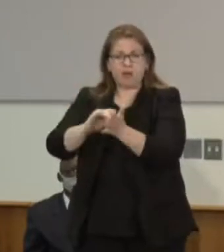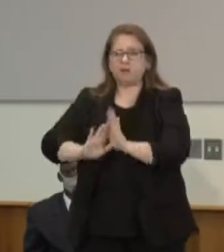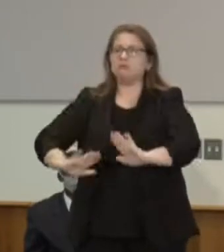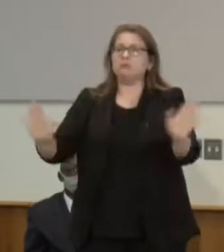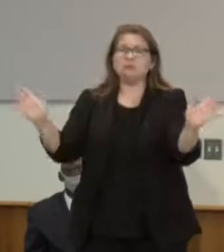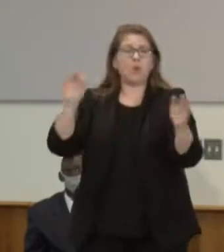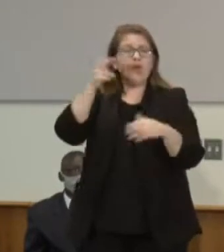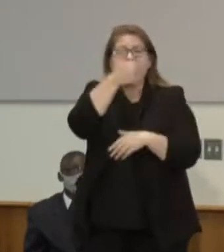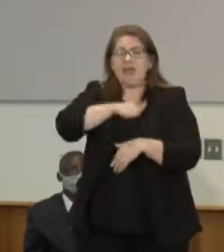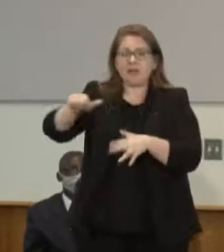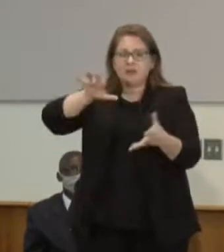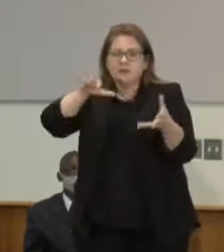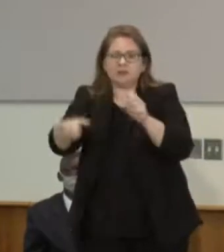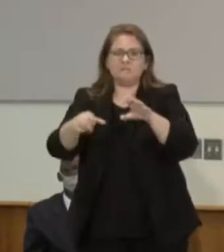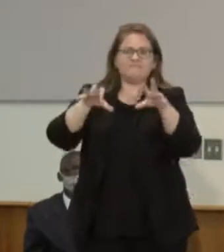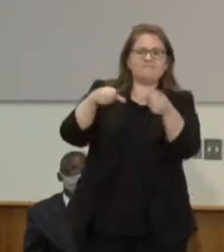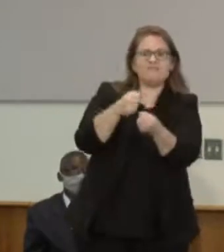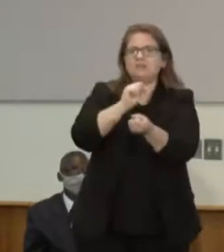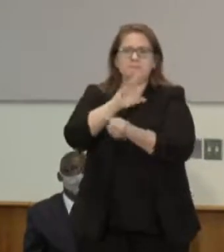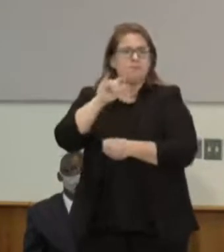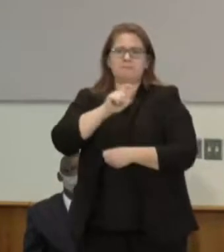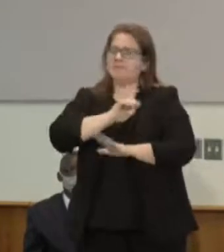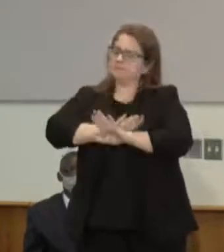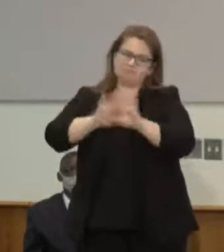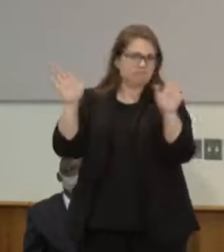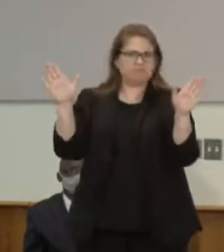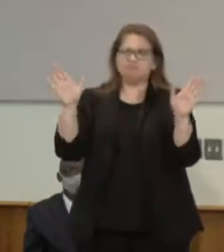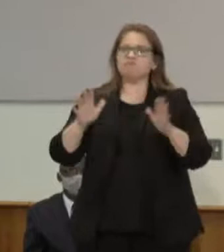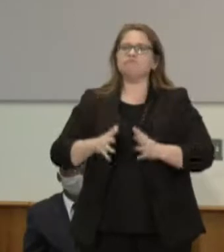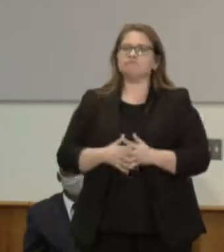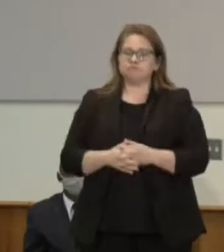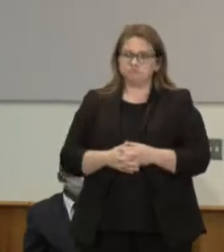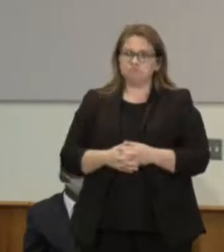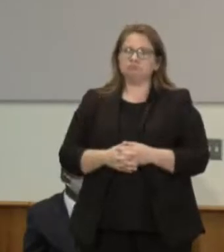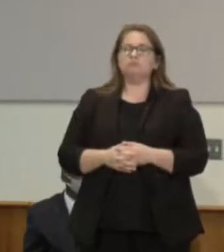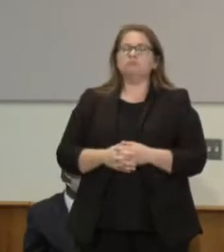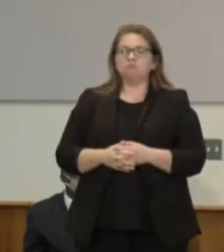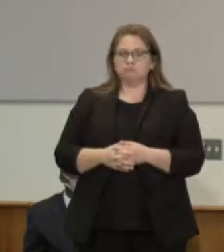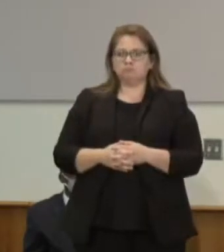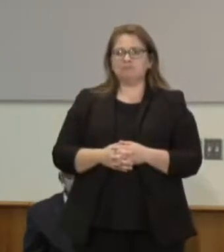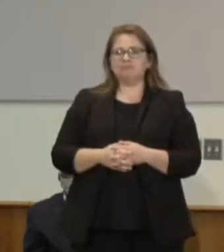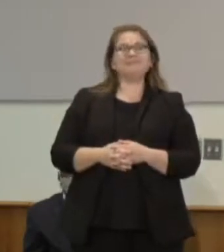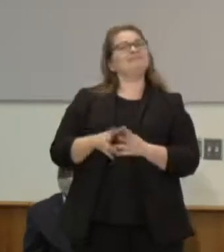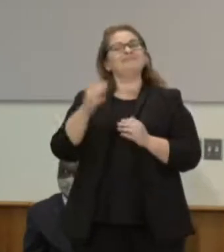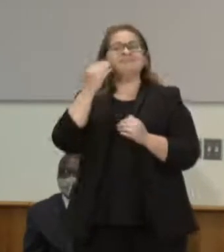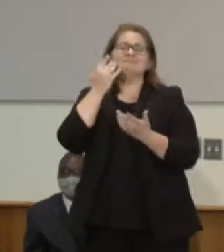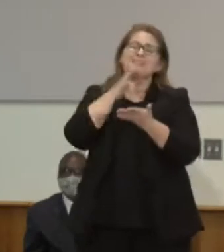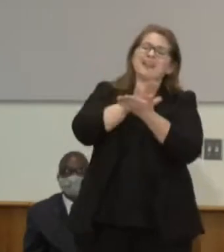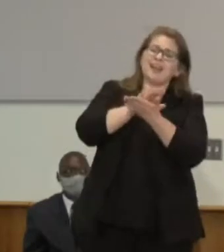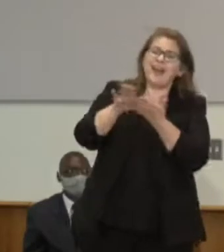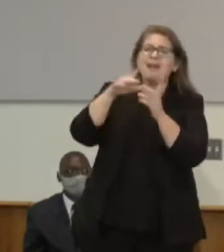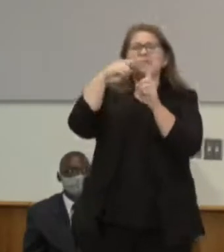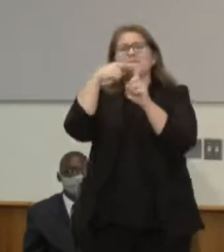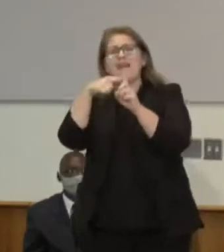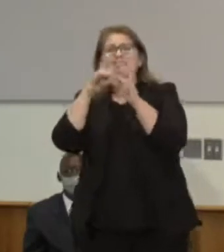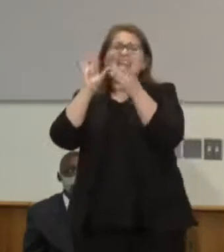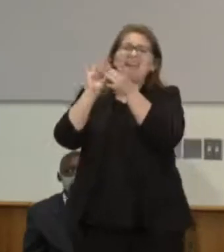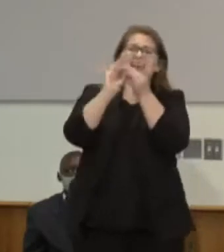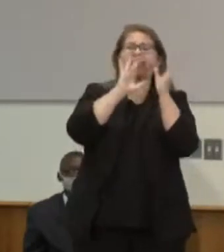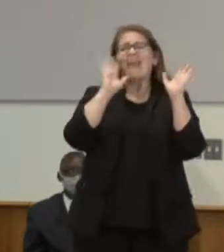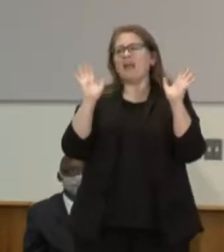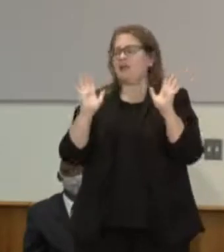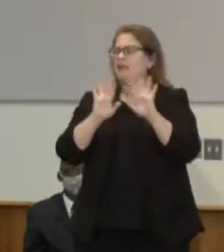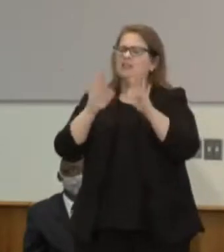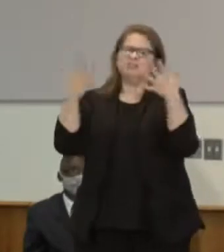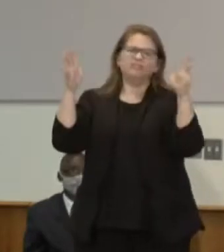Right now, people need more than sentiments and nice-sounding words from us. They need us to act. We have heard the